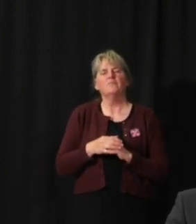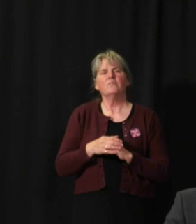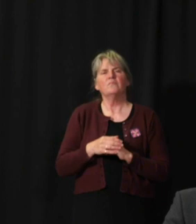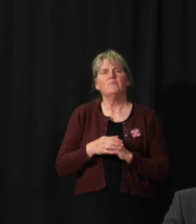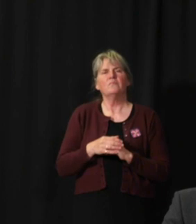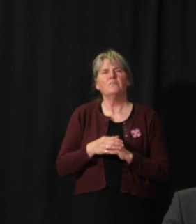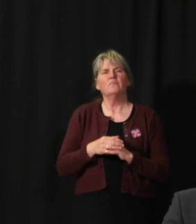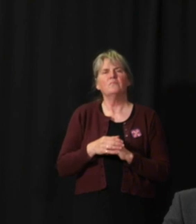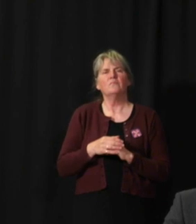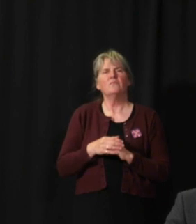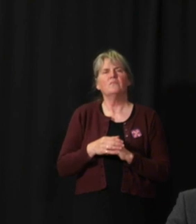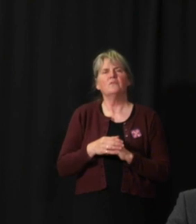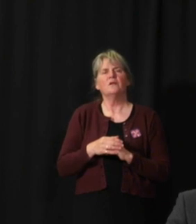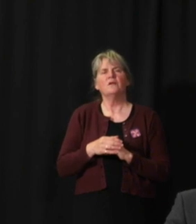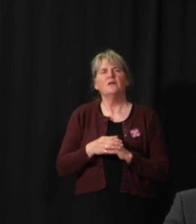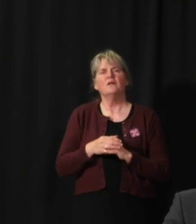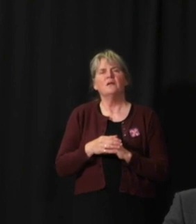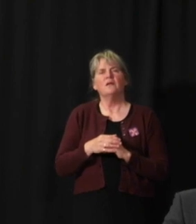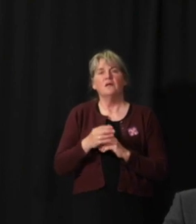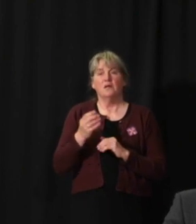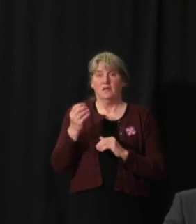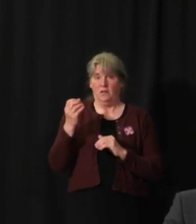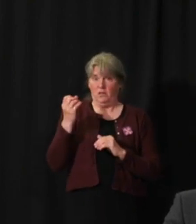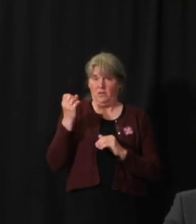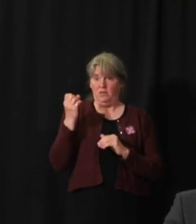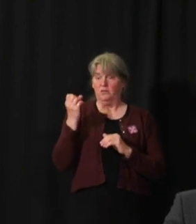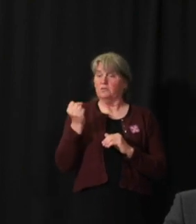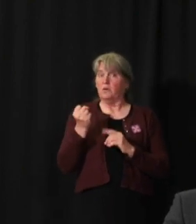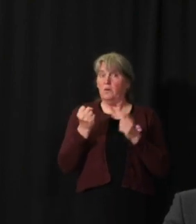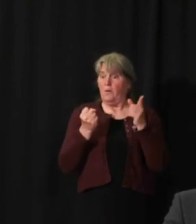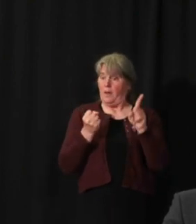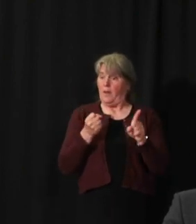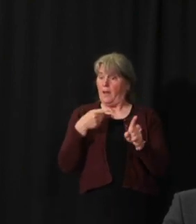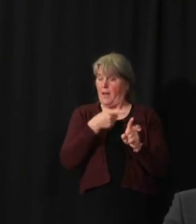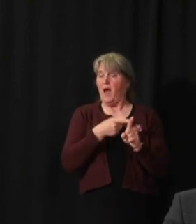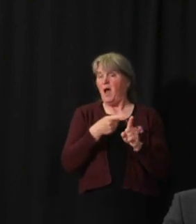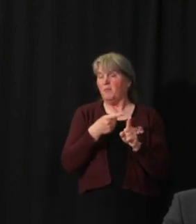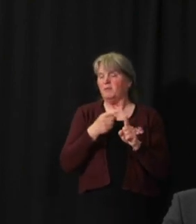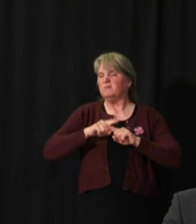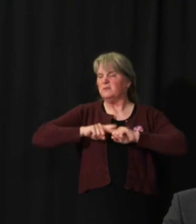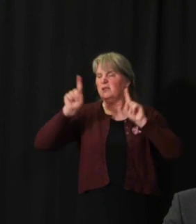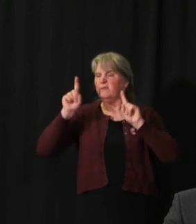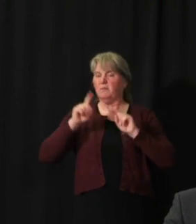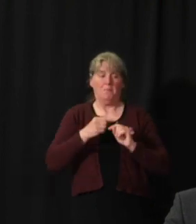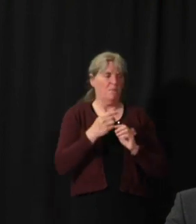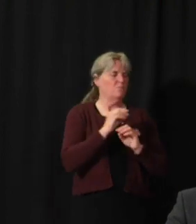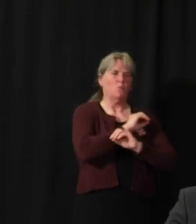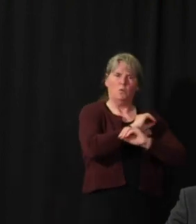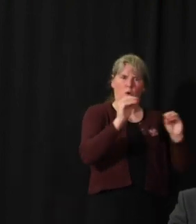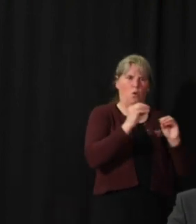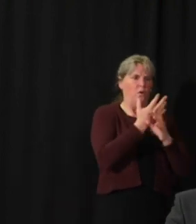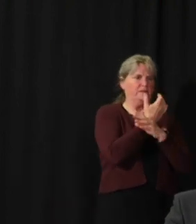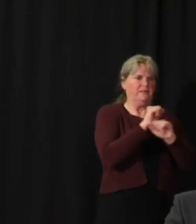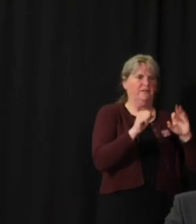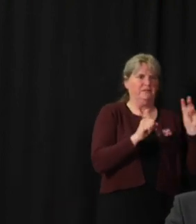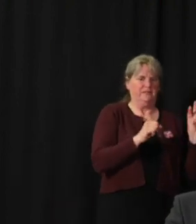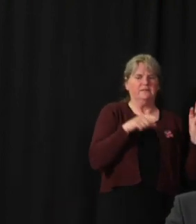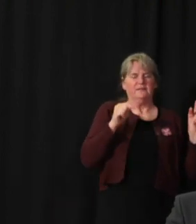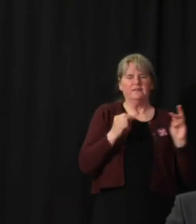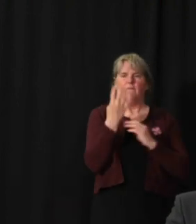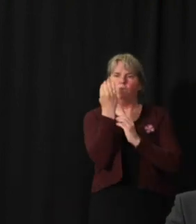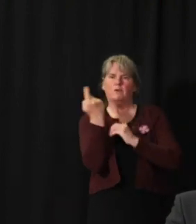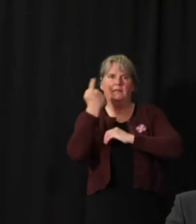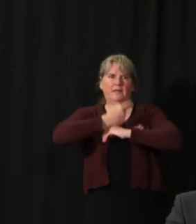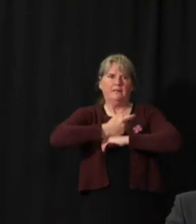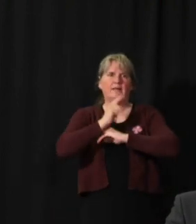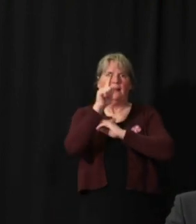And so then, the effect, as expected, would be much different. So in this case,